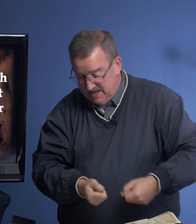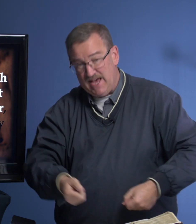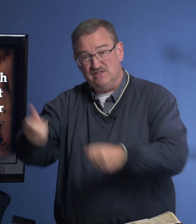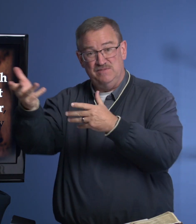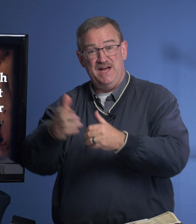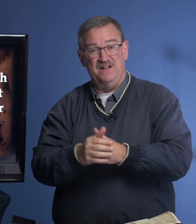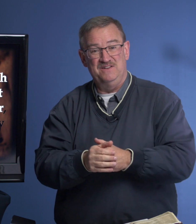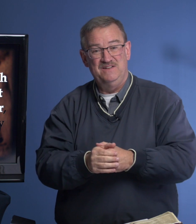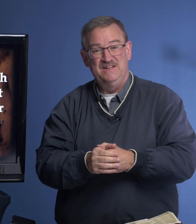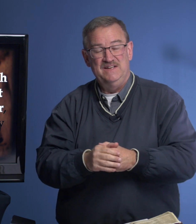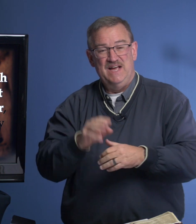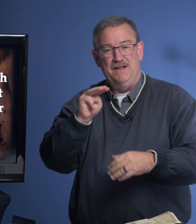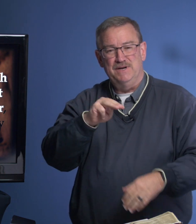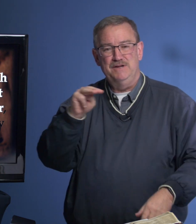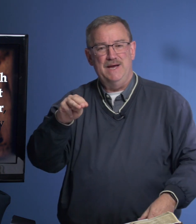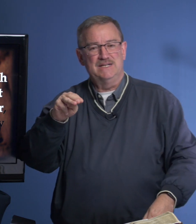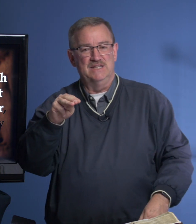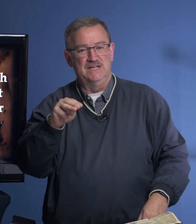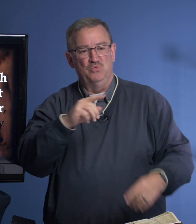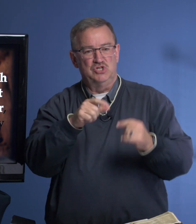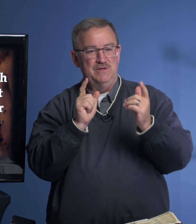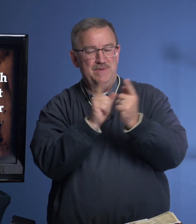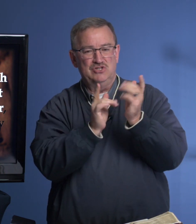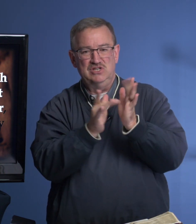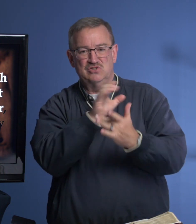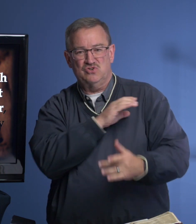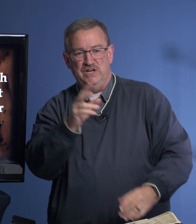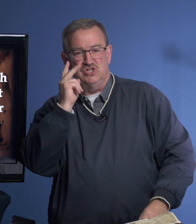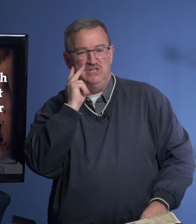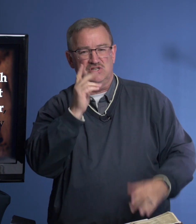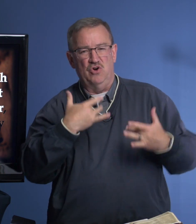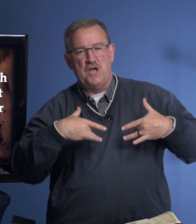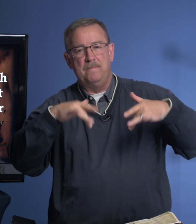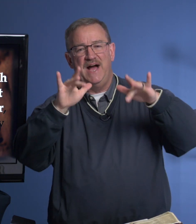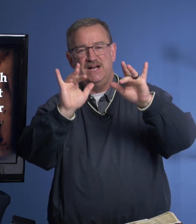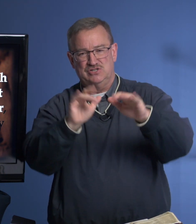he cast them out. And Mary Magdalene, when she met Jesus Christ, she saw compassion.